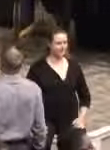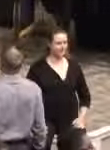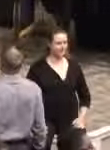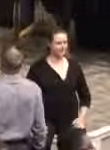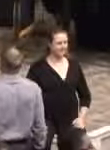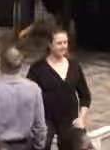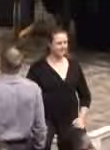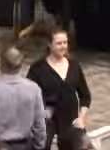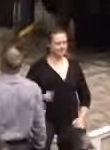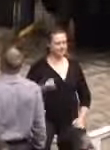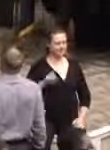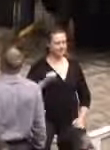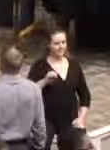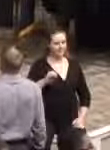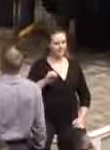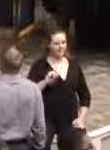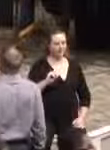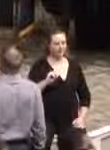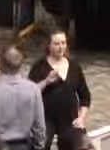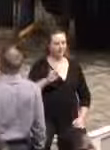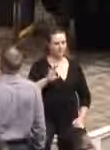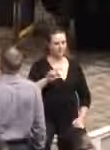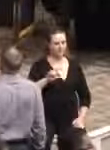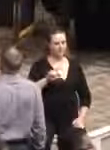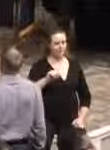Darren Philbrown.